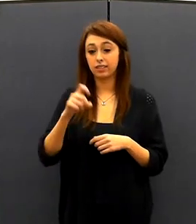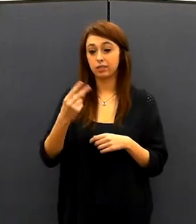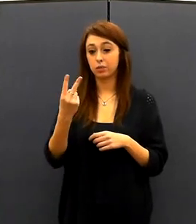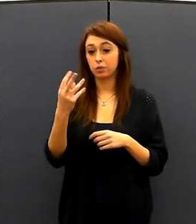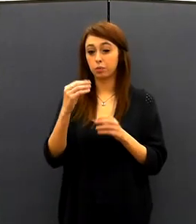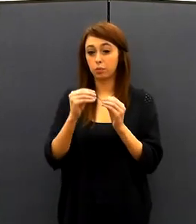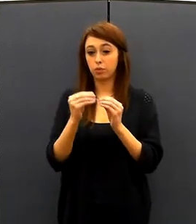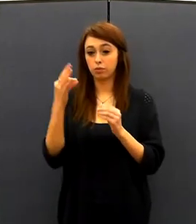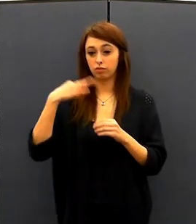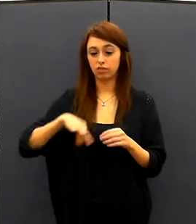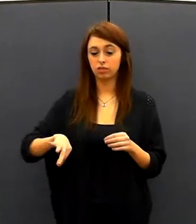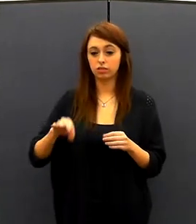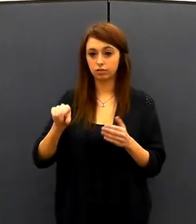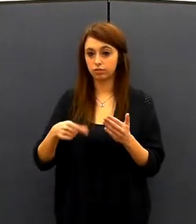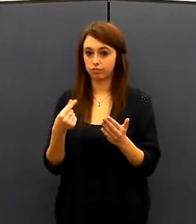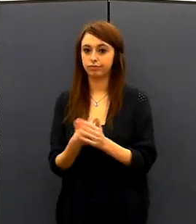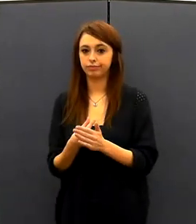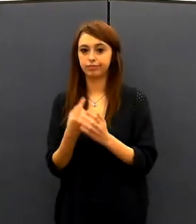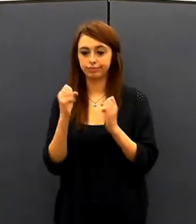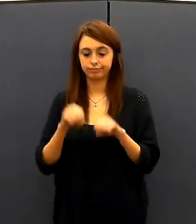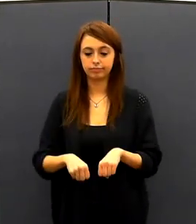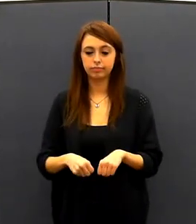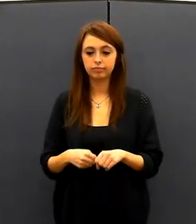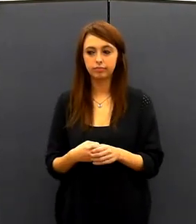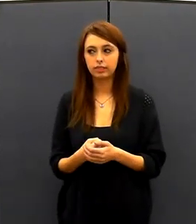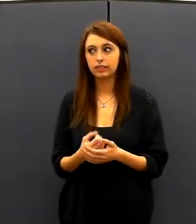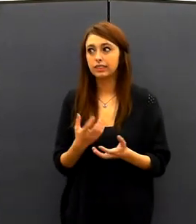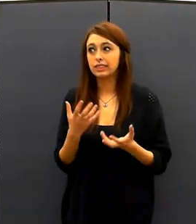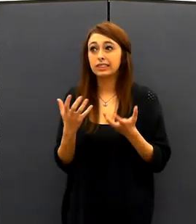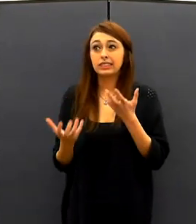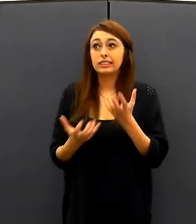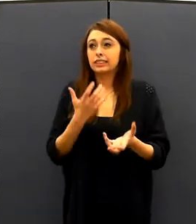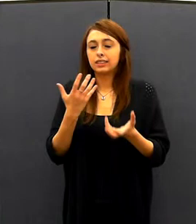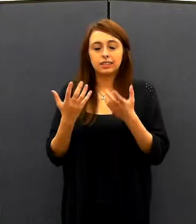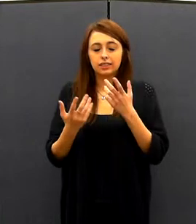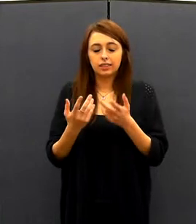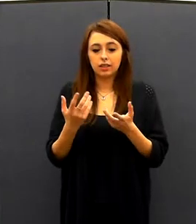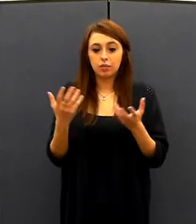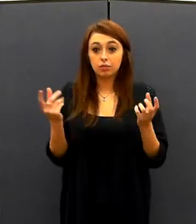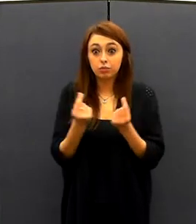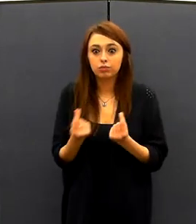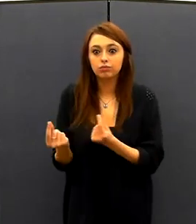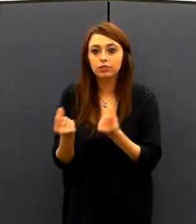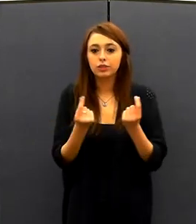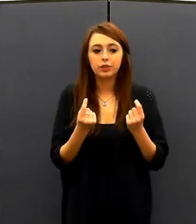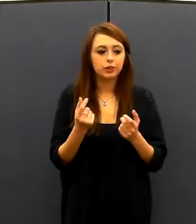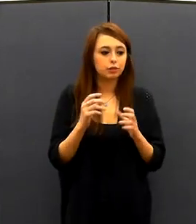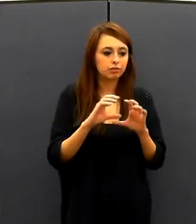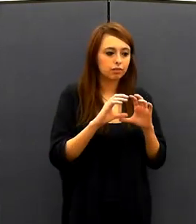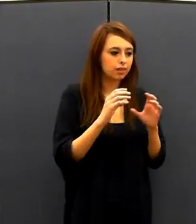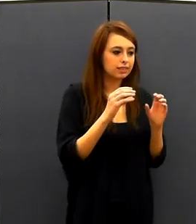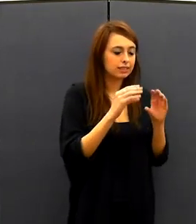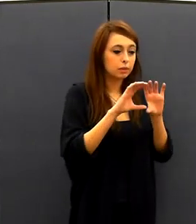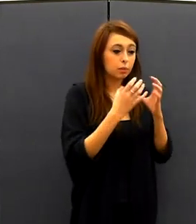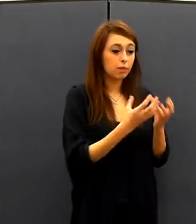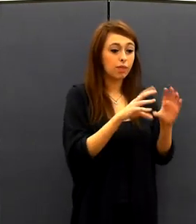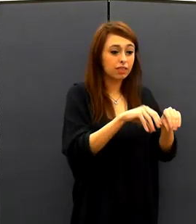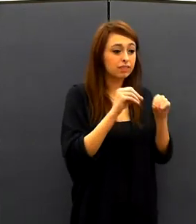So I quickly began to scramble trying to figure out what I could do when I take online courses. I could take online courses, but